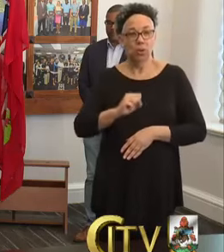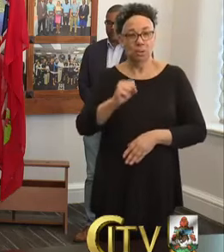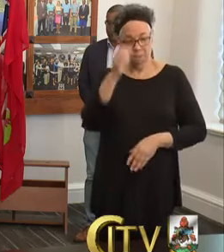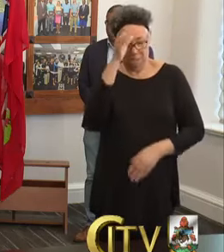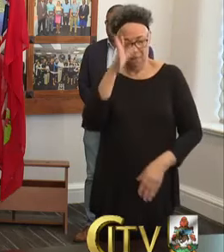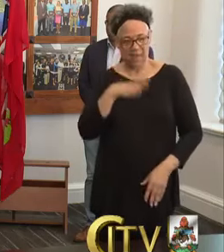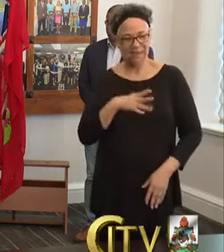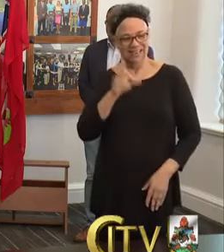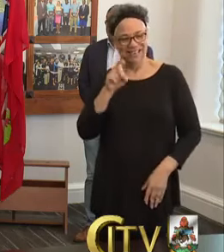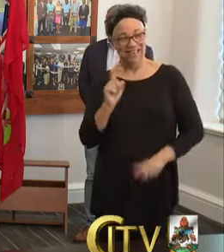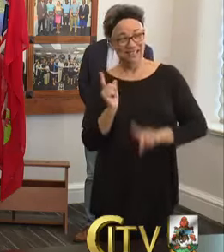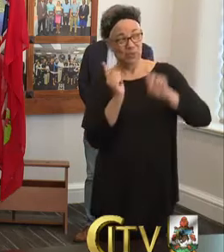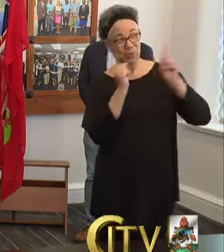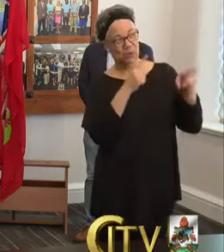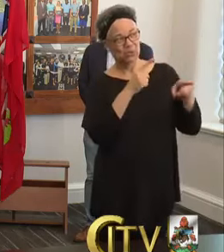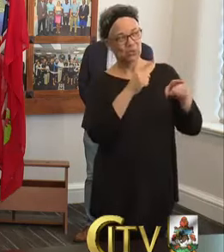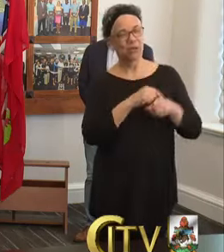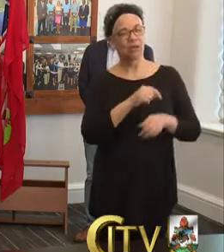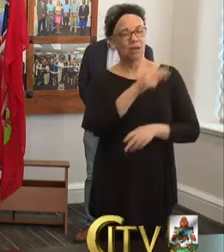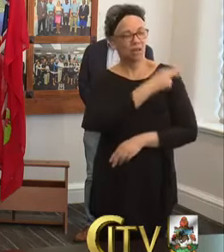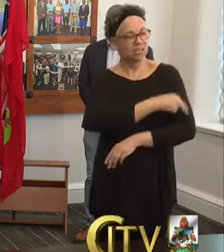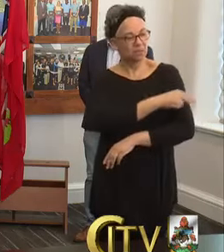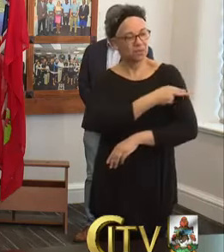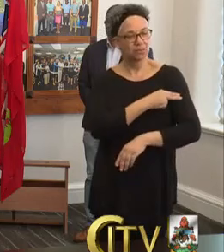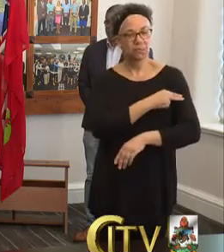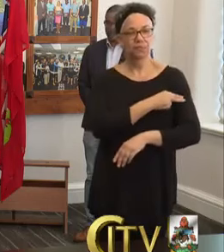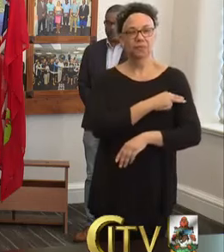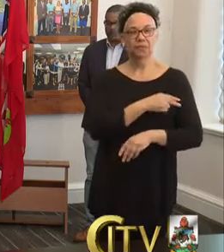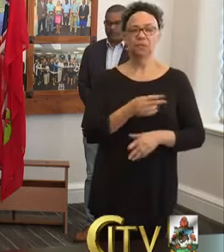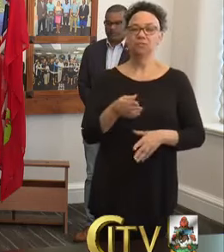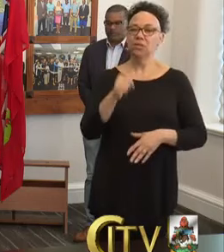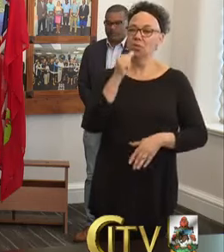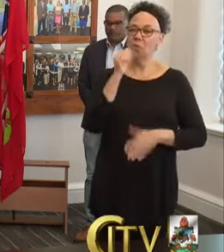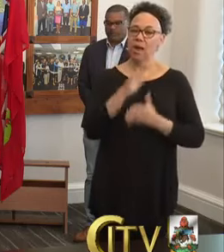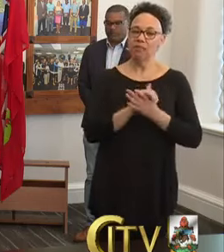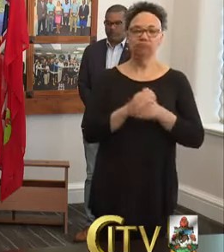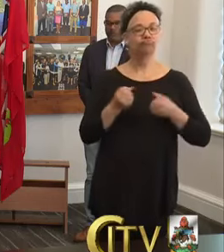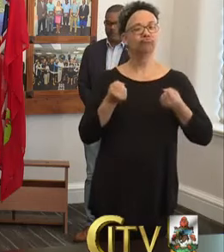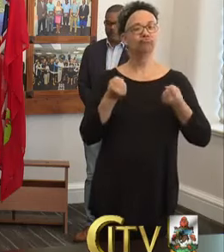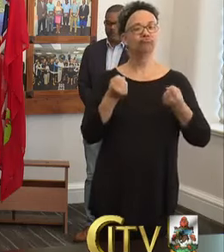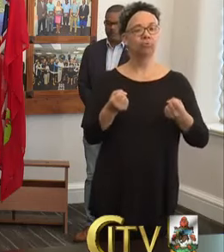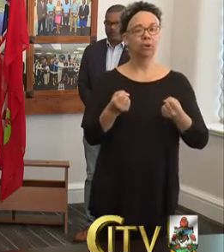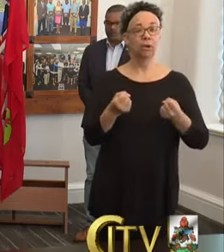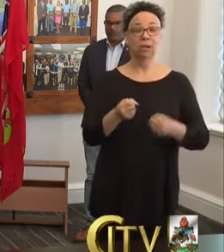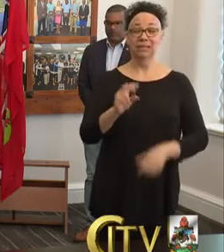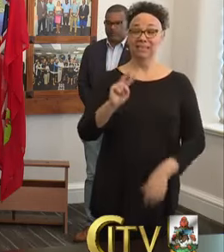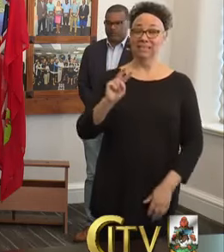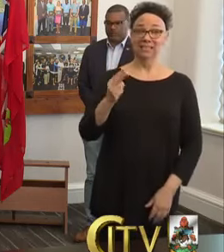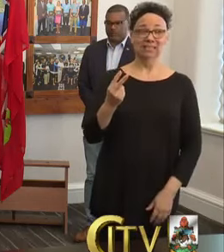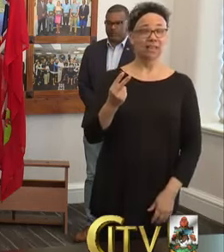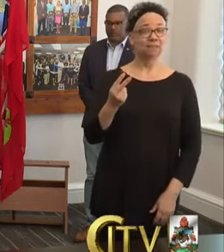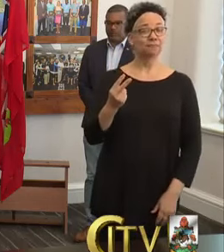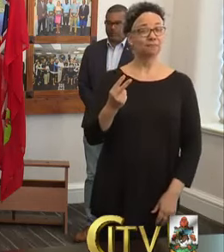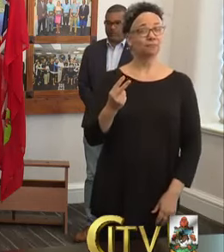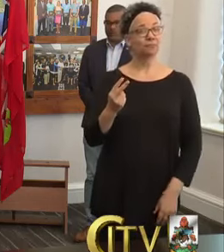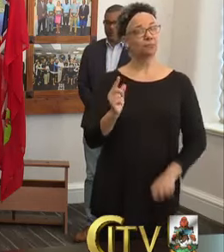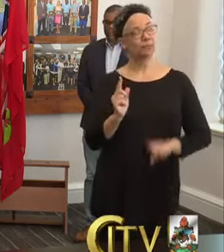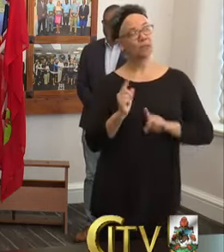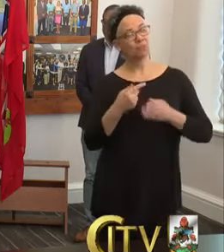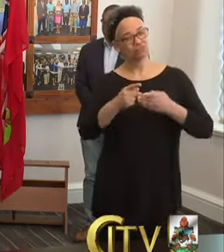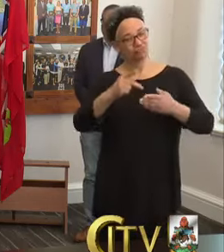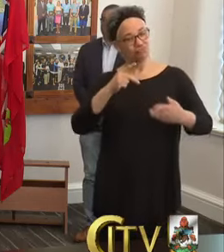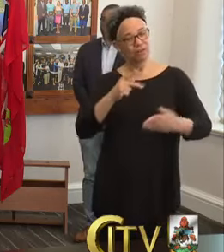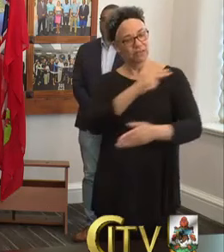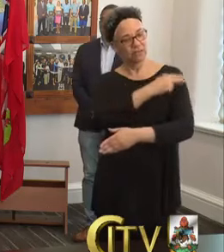KEMH attention and was driven to the hospital by his wife. The second had previously been a hospital patient